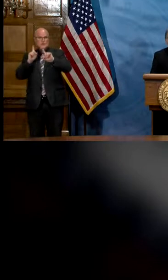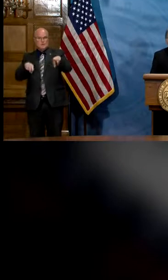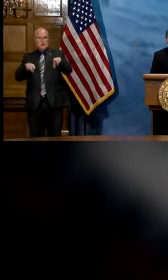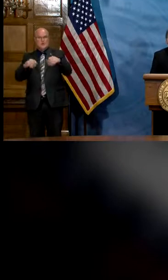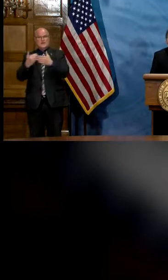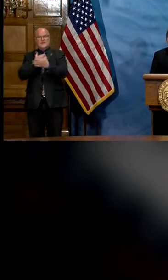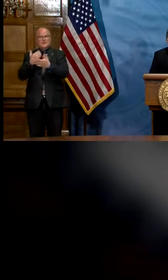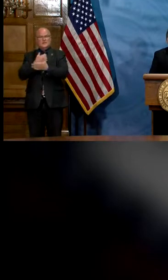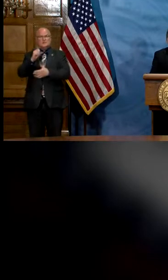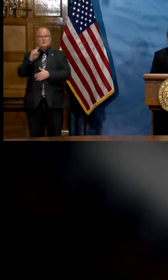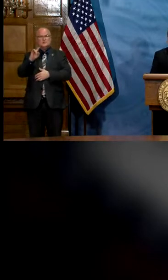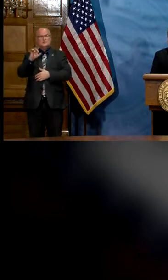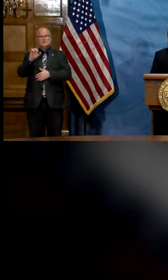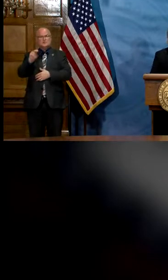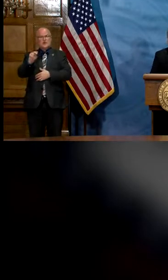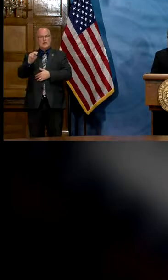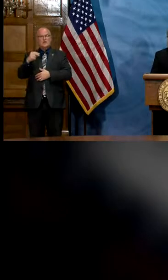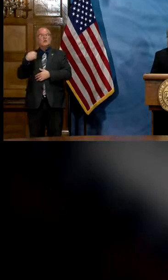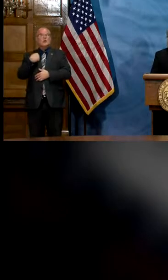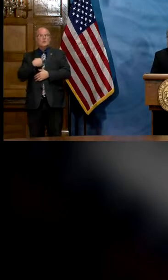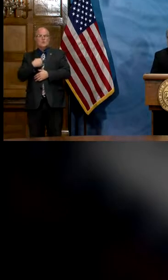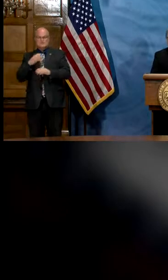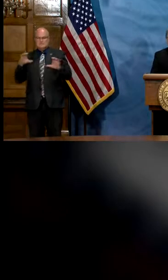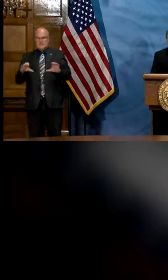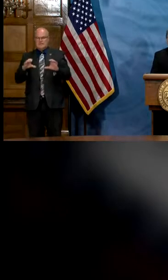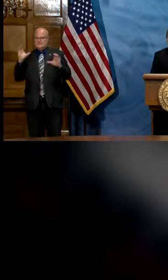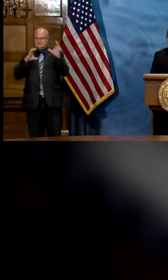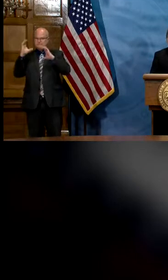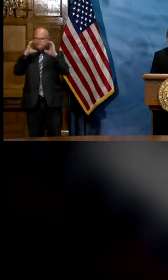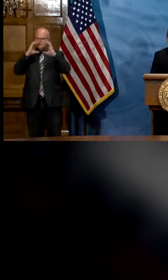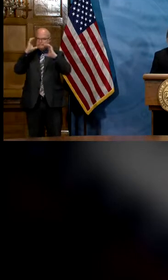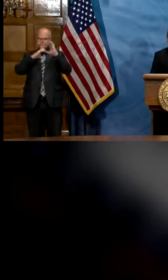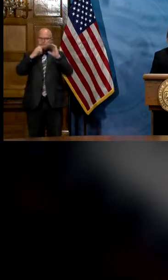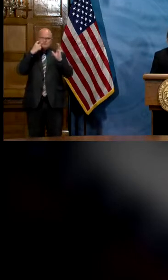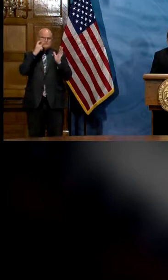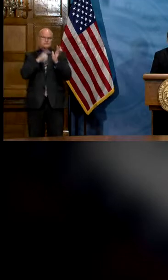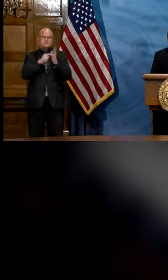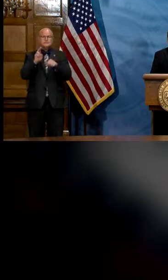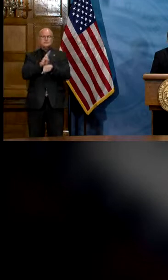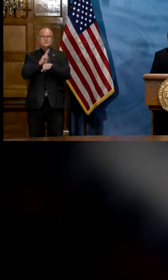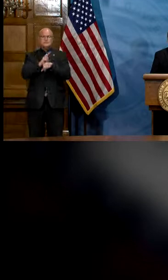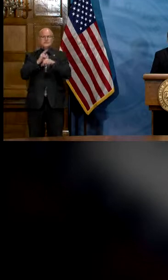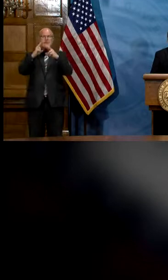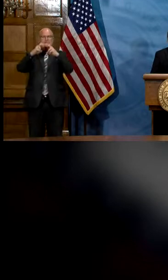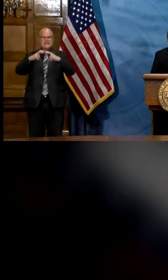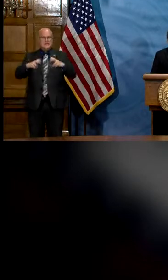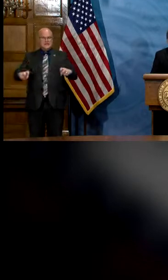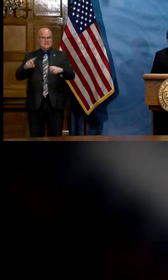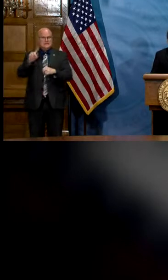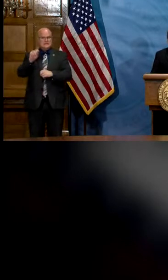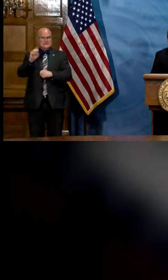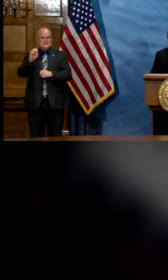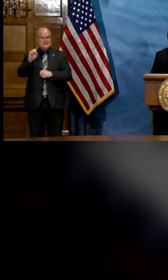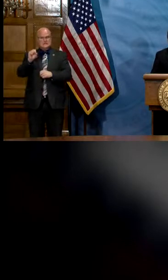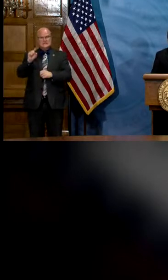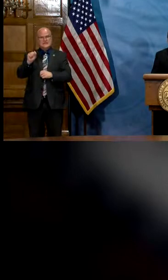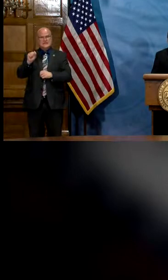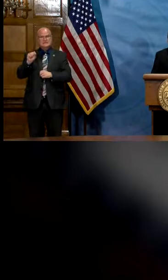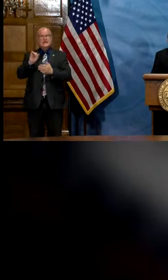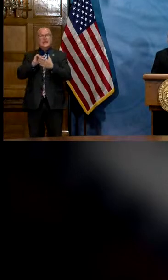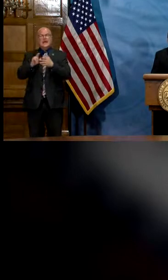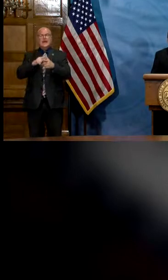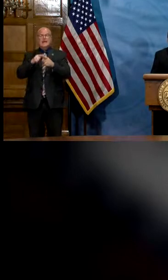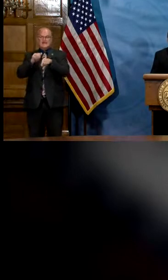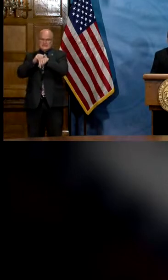we are actively looking for this virus we can detect it using our diagnostic tests and then have those specimens